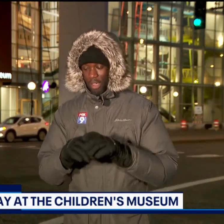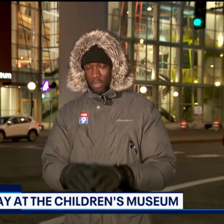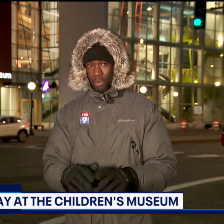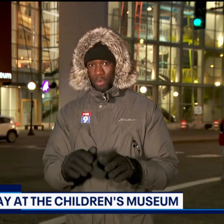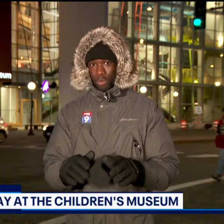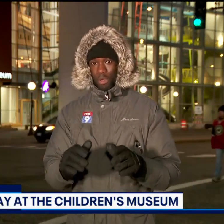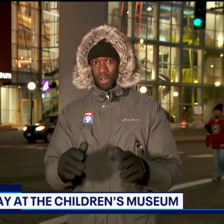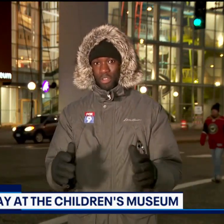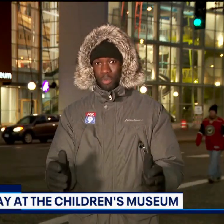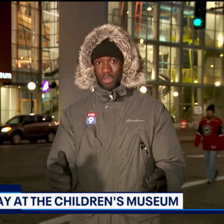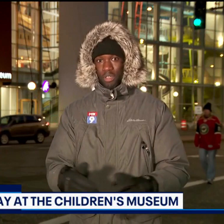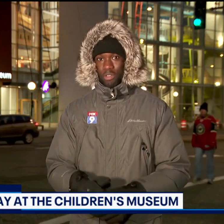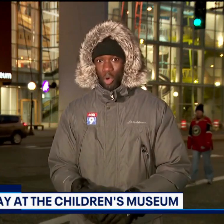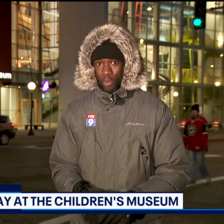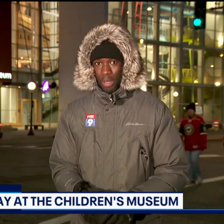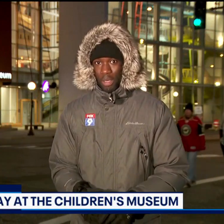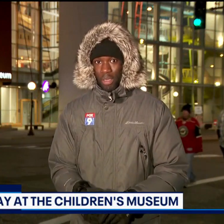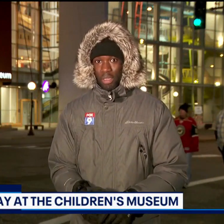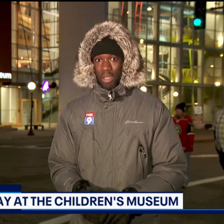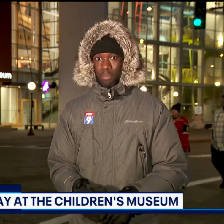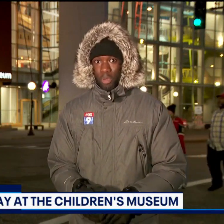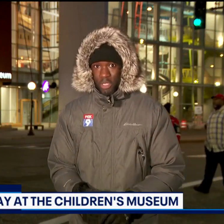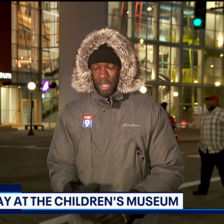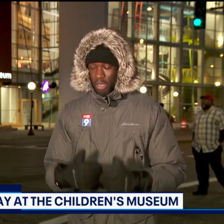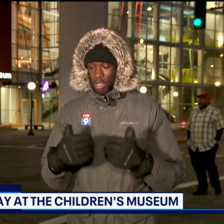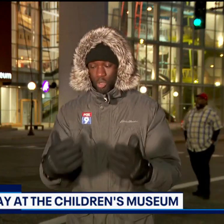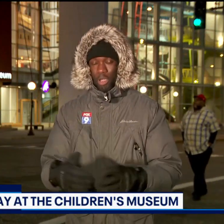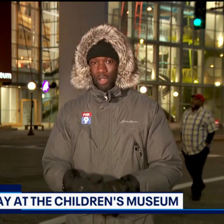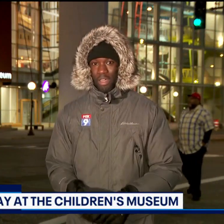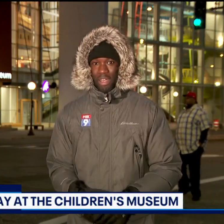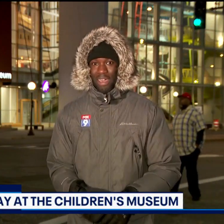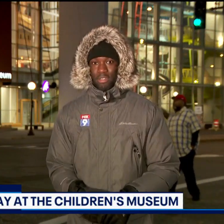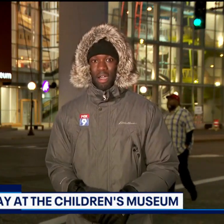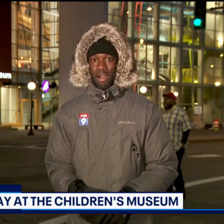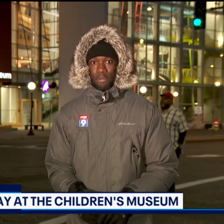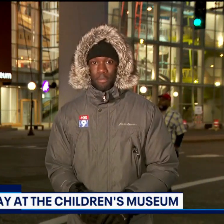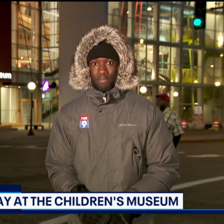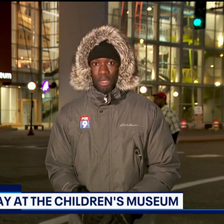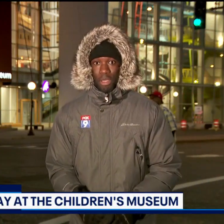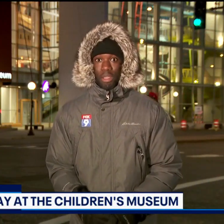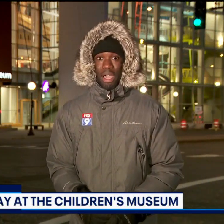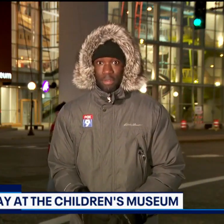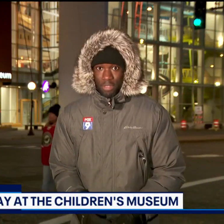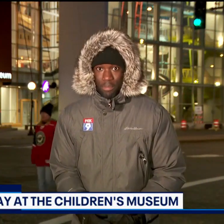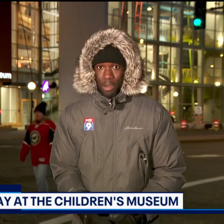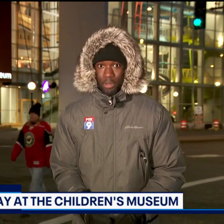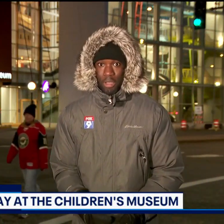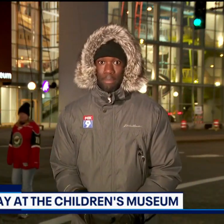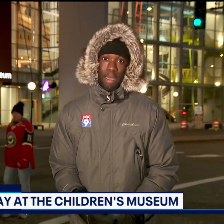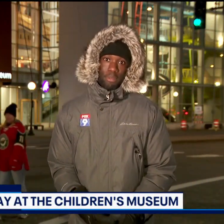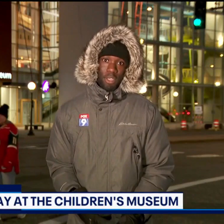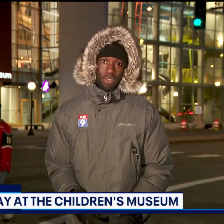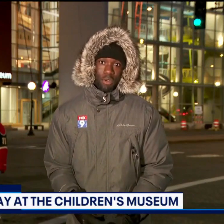everyone who calls the Twin Cities home can appreciate and enjoy all that it has to offer. Live in St. Paul tonight, Babs Santos,